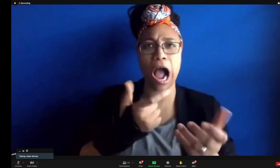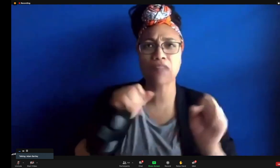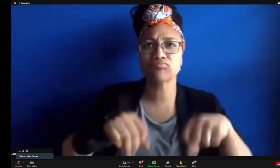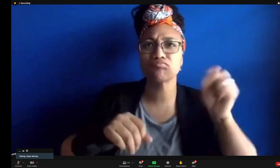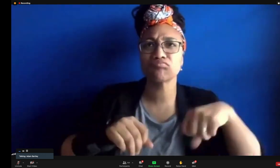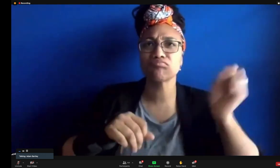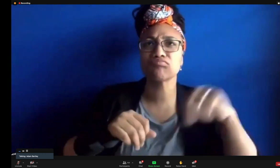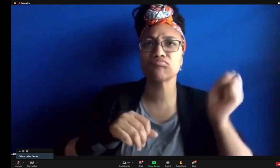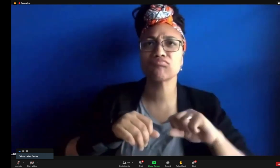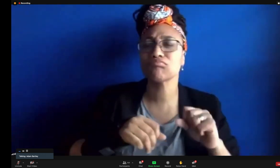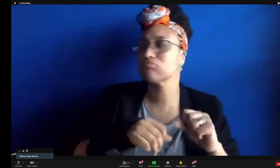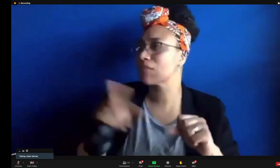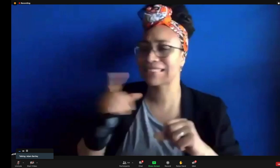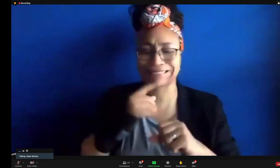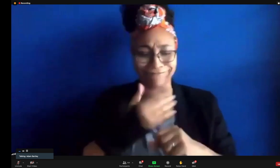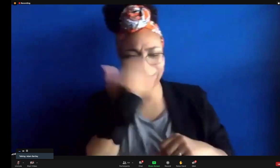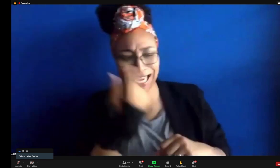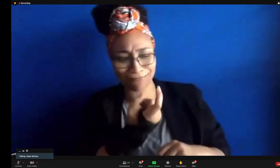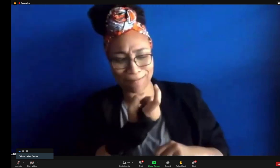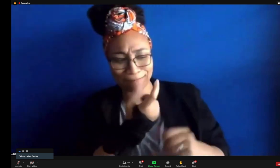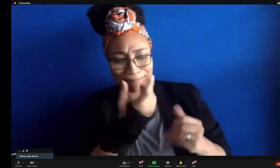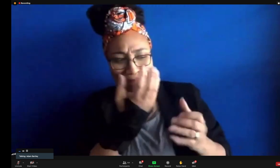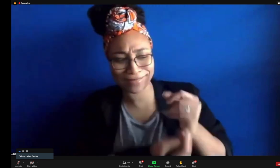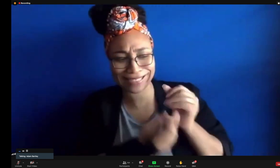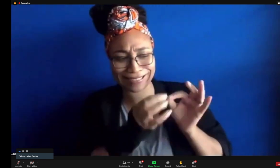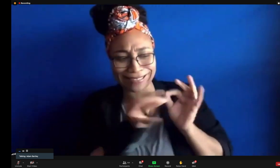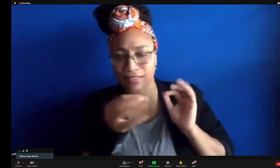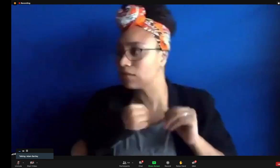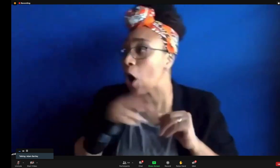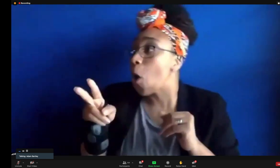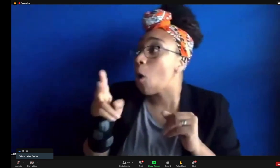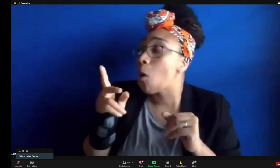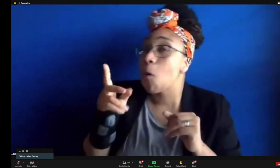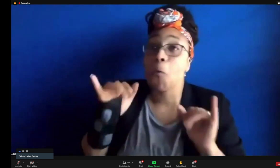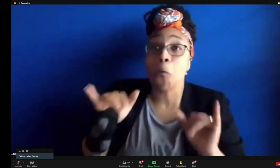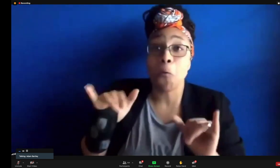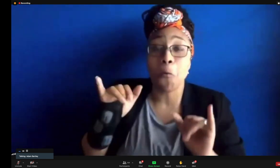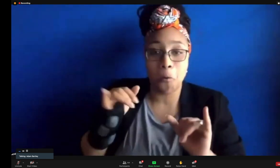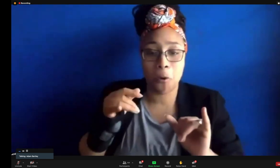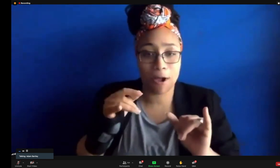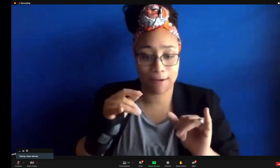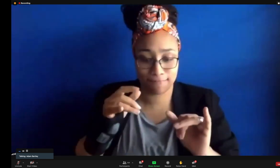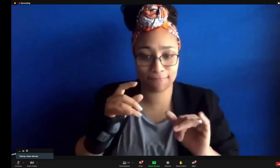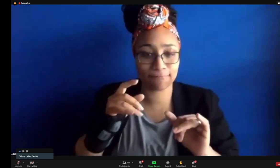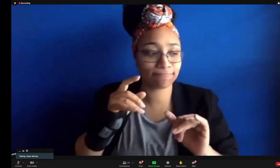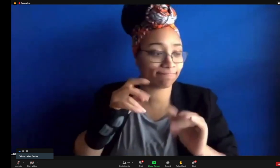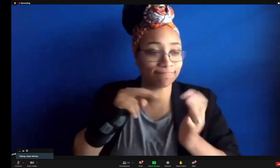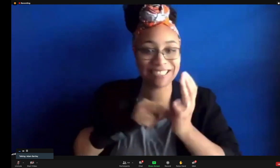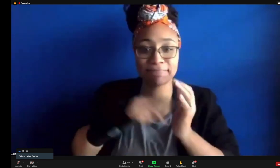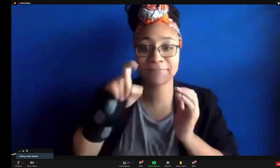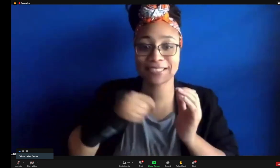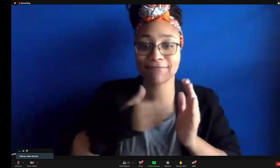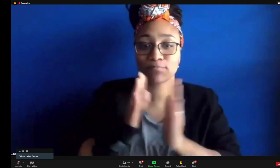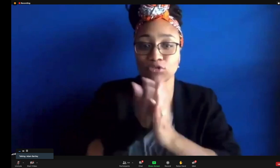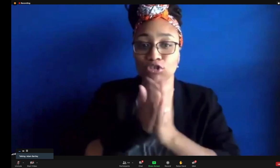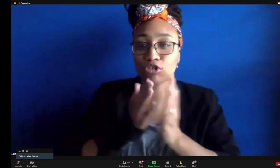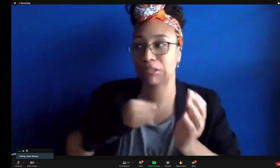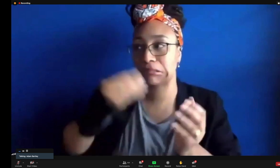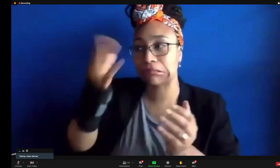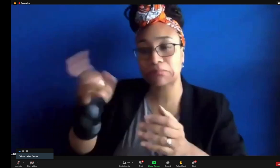And then maybe there were times when, as talent, you know, I felt like, oh, I nailed that. But then there was a line missing, which meant, you know, I had to get